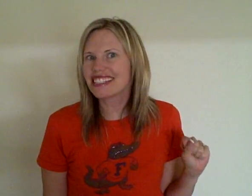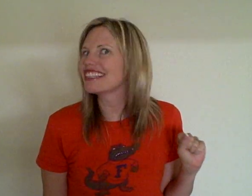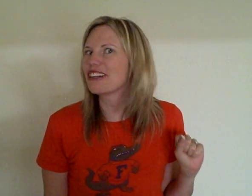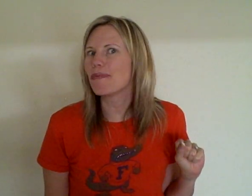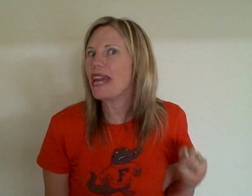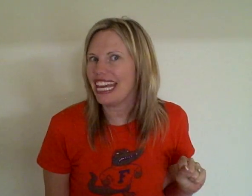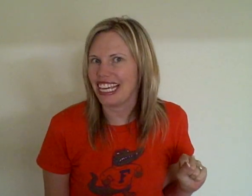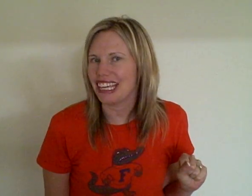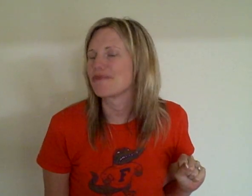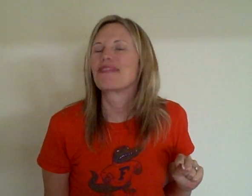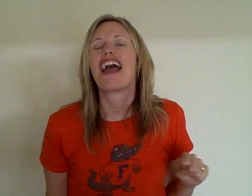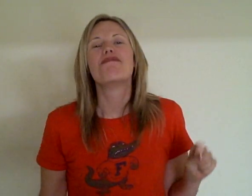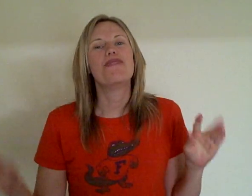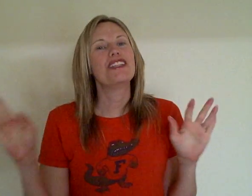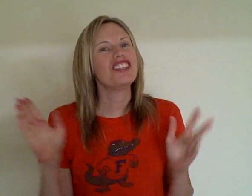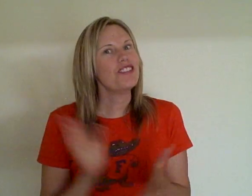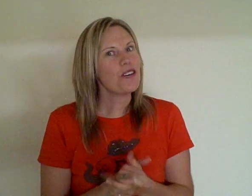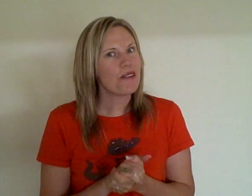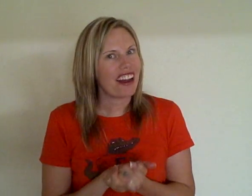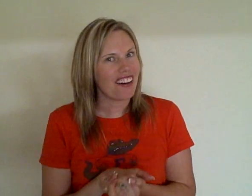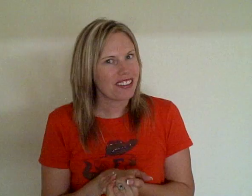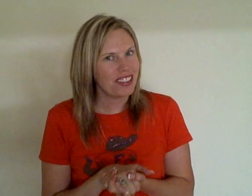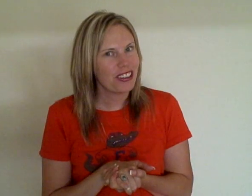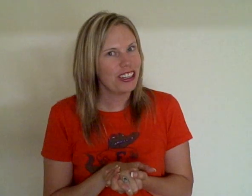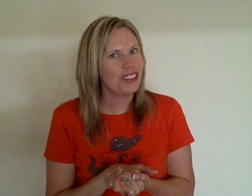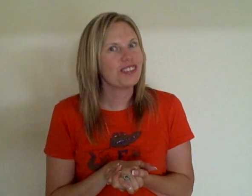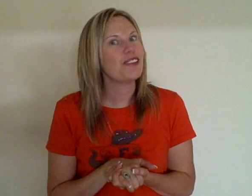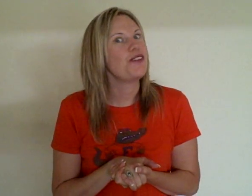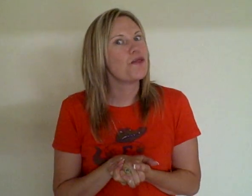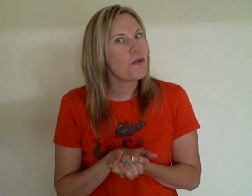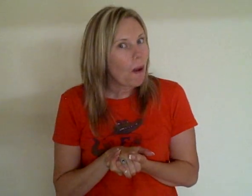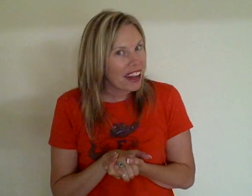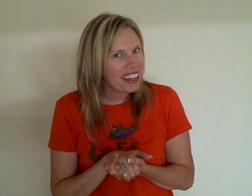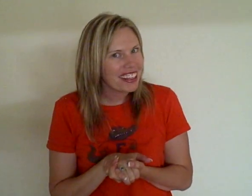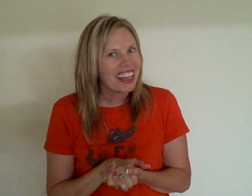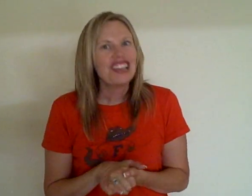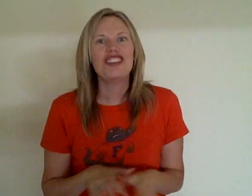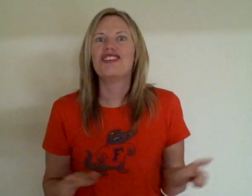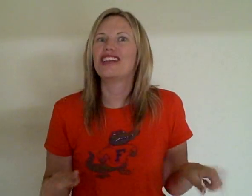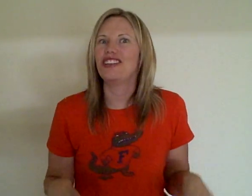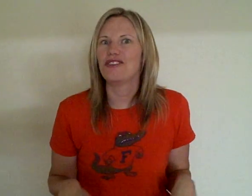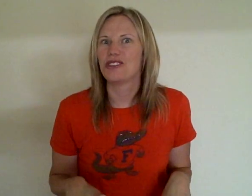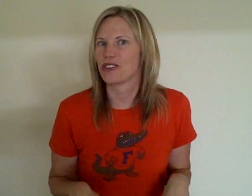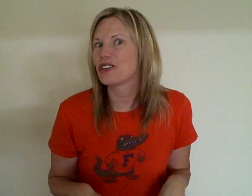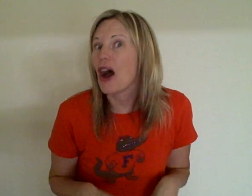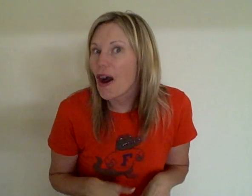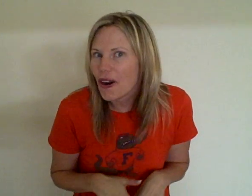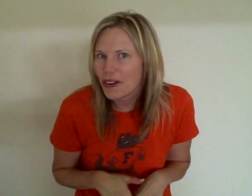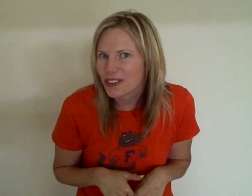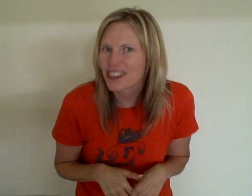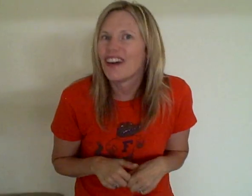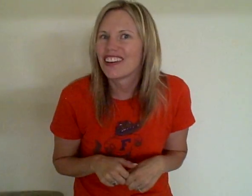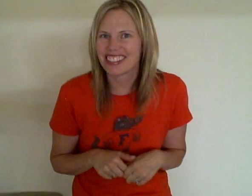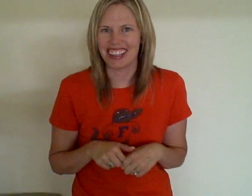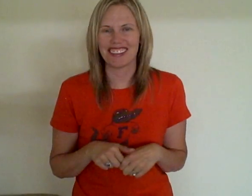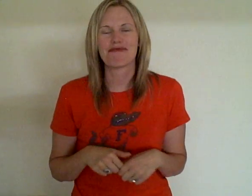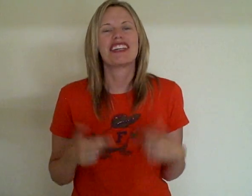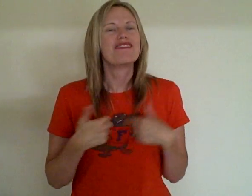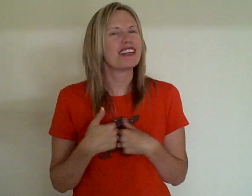little piggy. But do you know what else you could use if you wanted? You could use your toes also. But